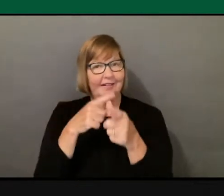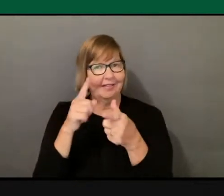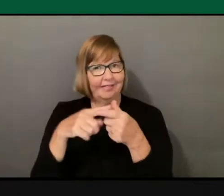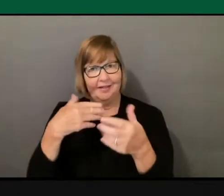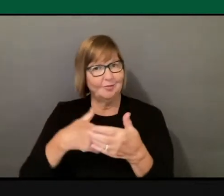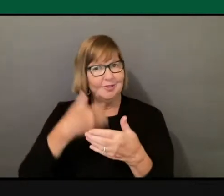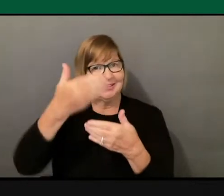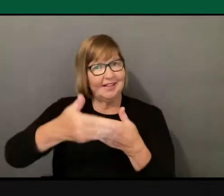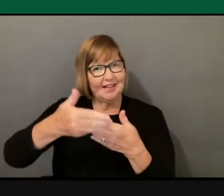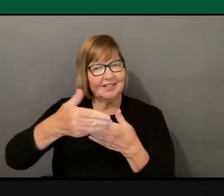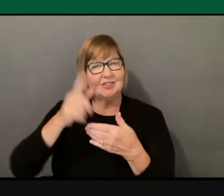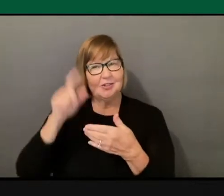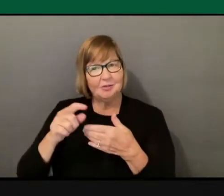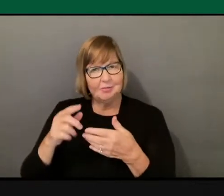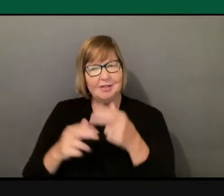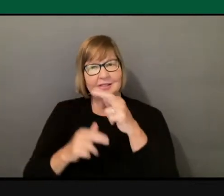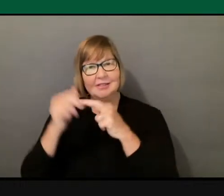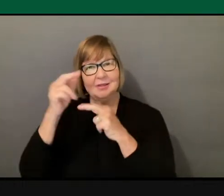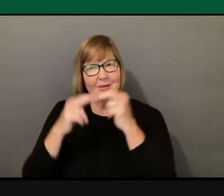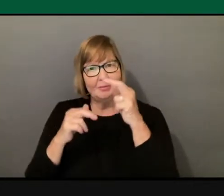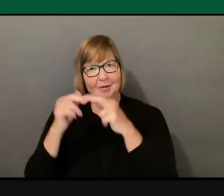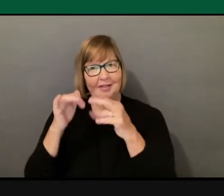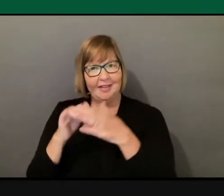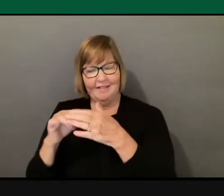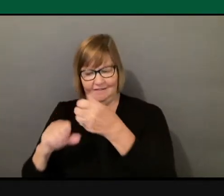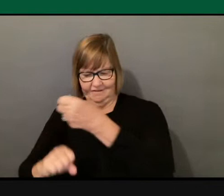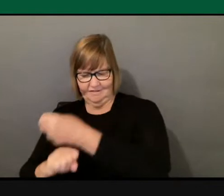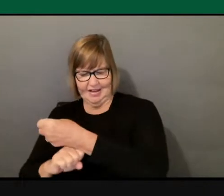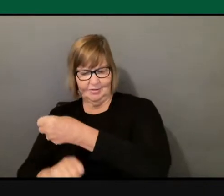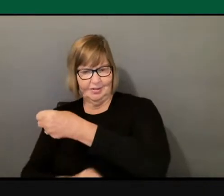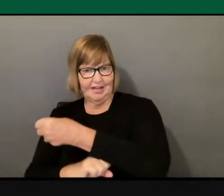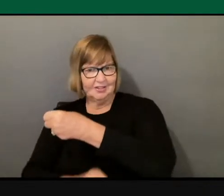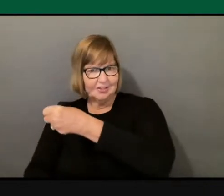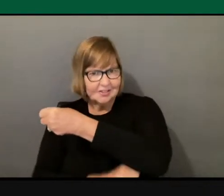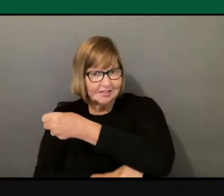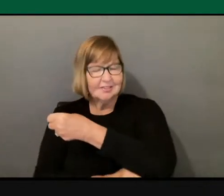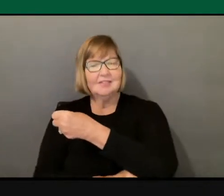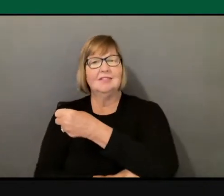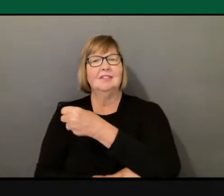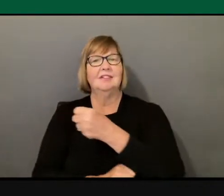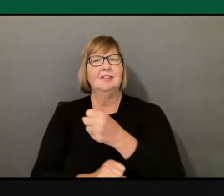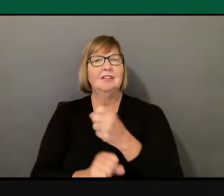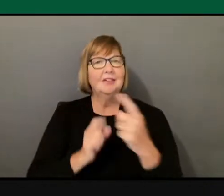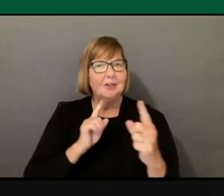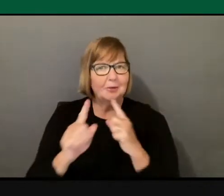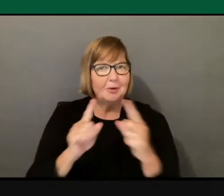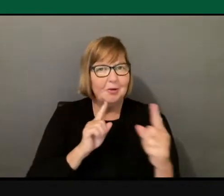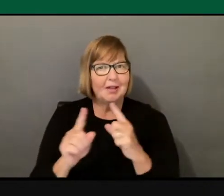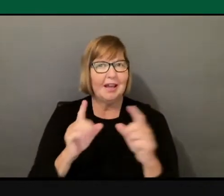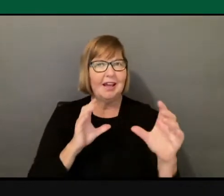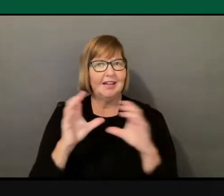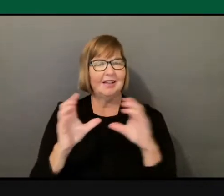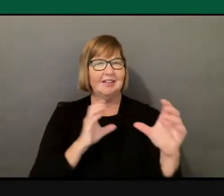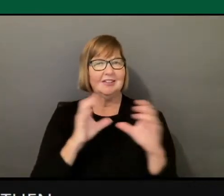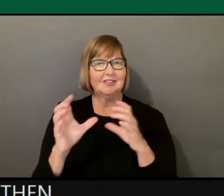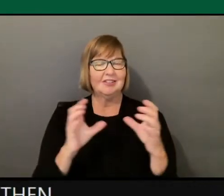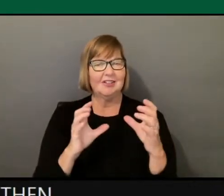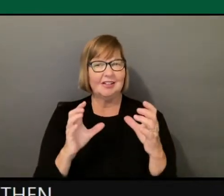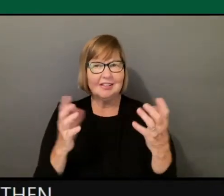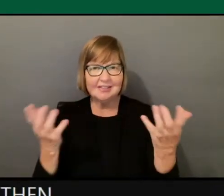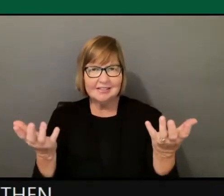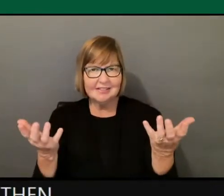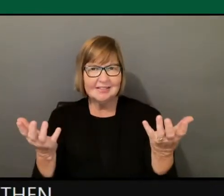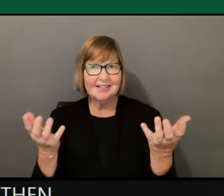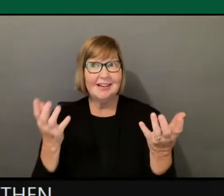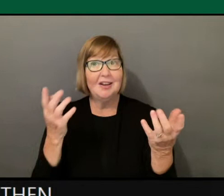of building, of communicating, then you're not going to be able to, I mean, your winning